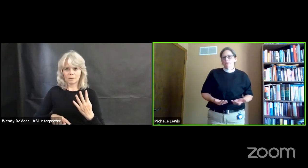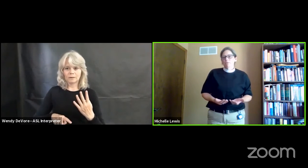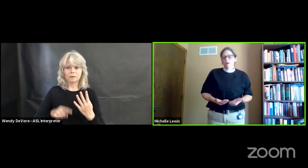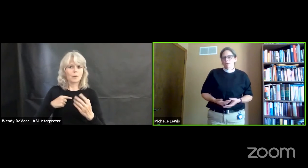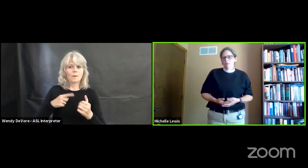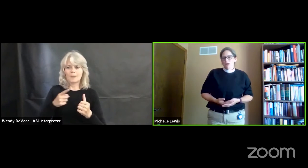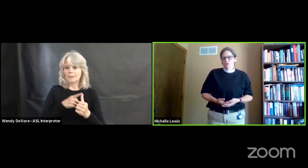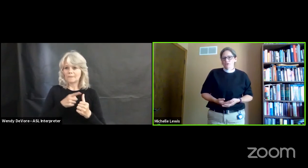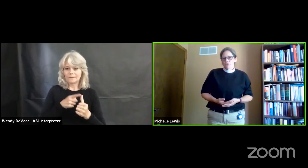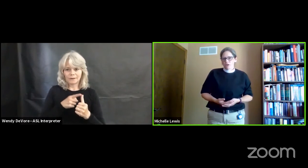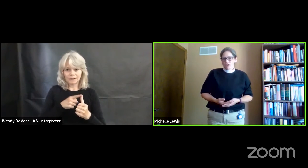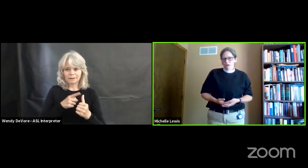our postures are